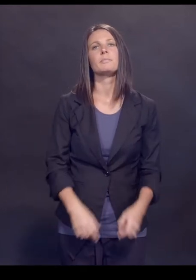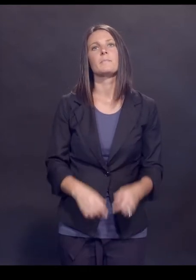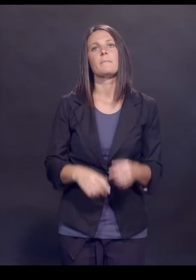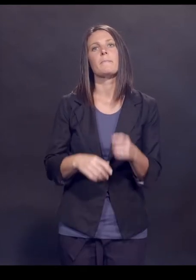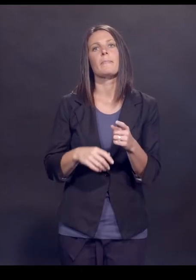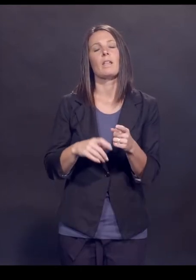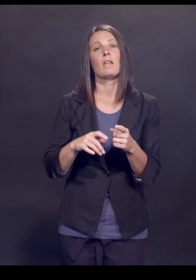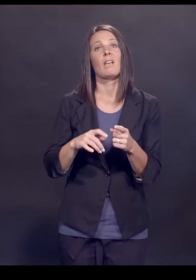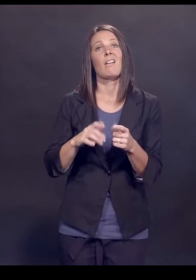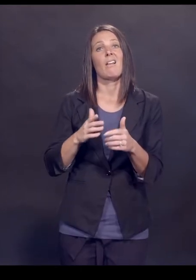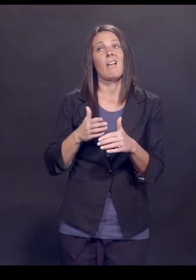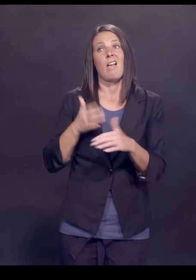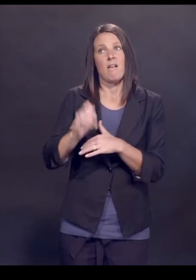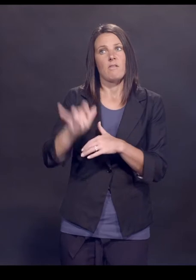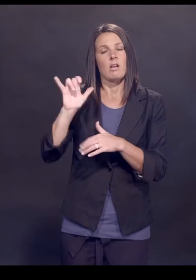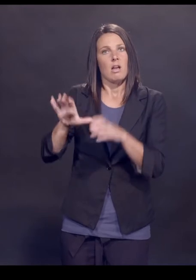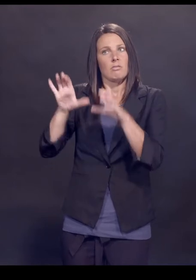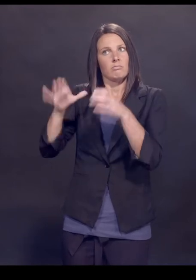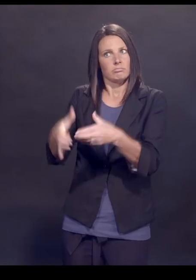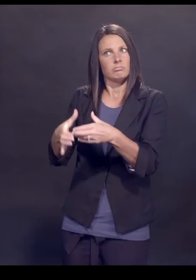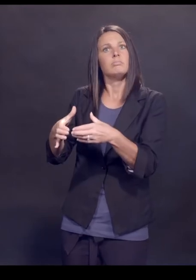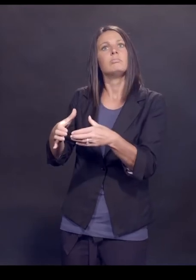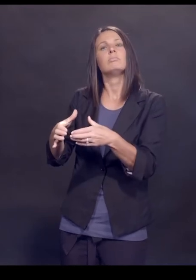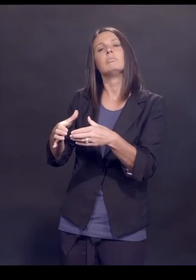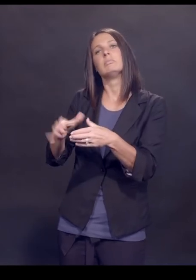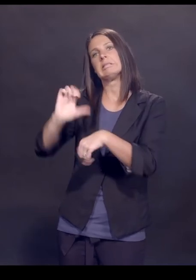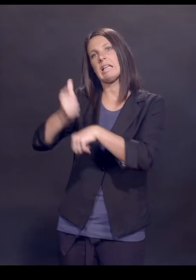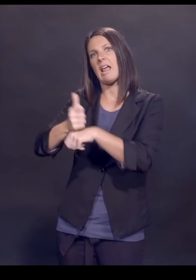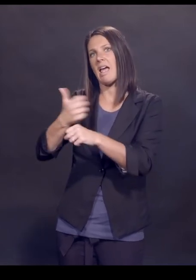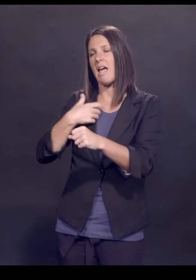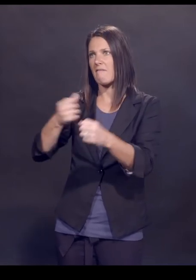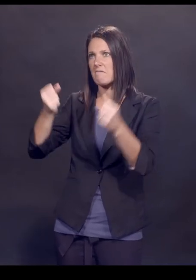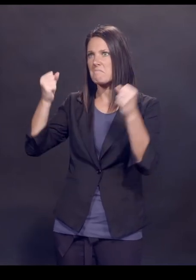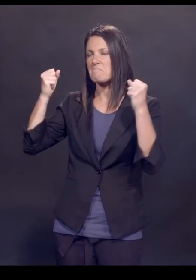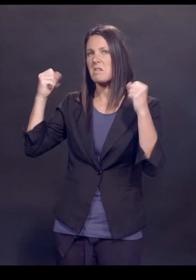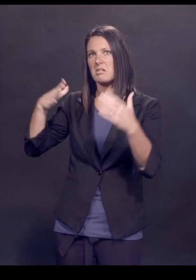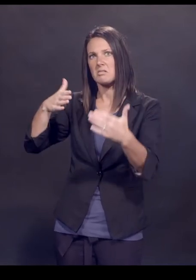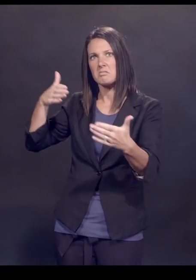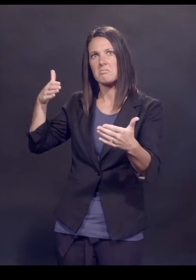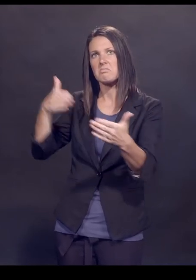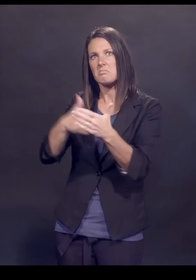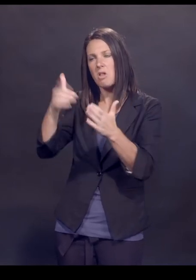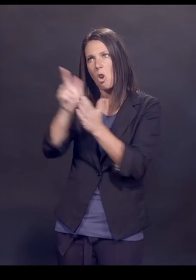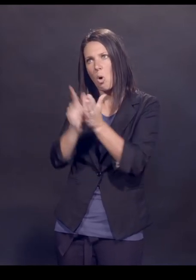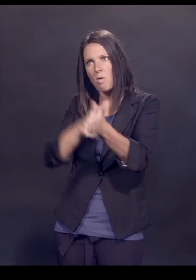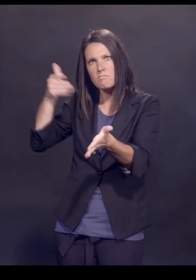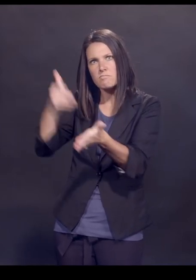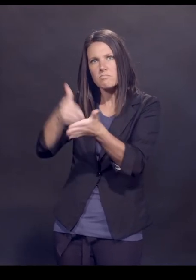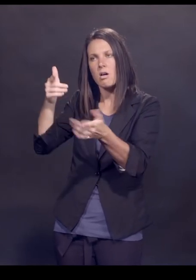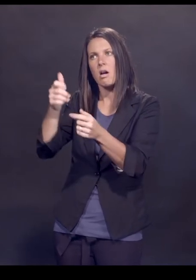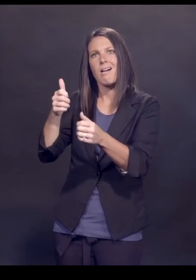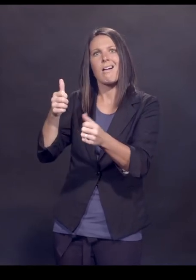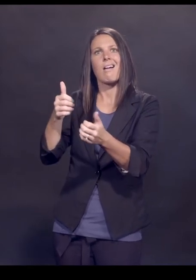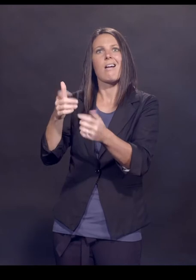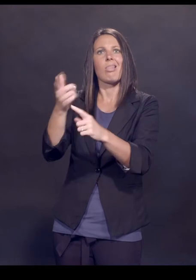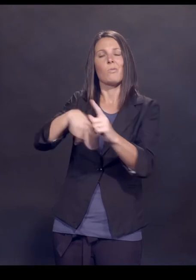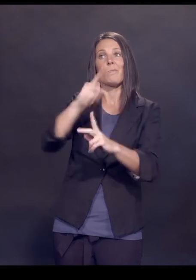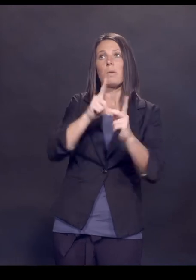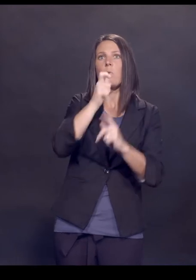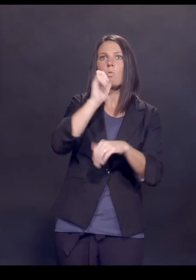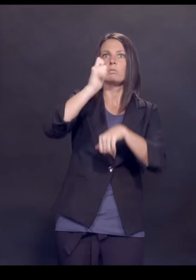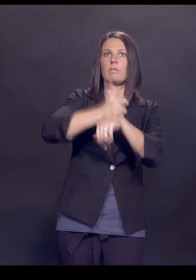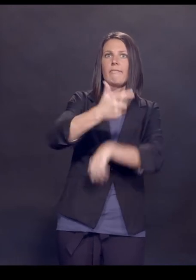but, following that, that program, there was a flood of litigation against vaccine makers. And so because of that litigation,